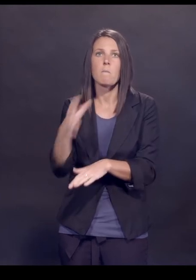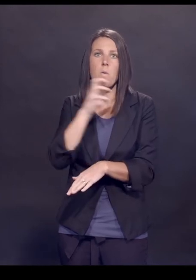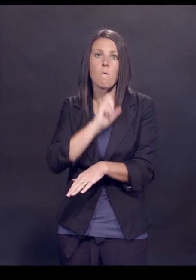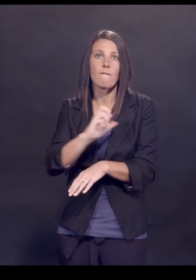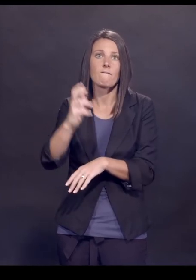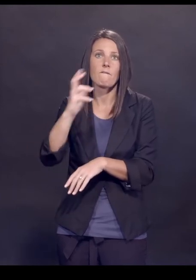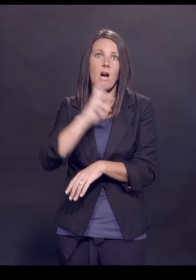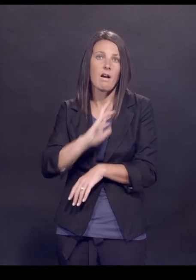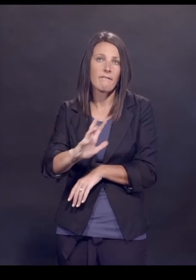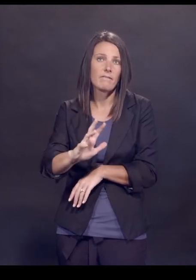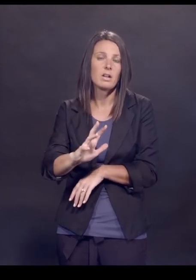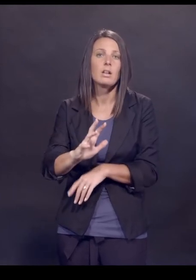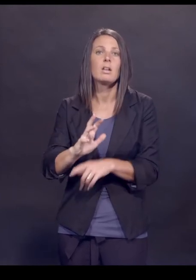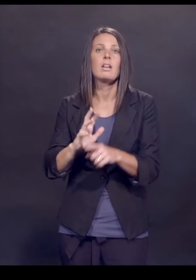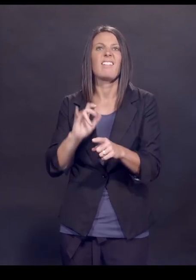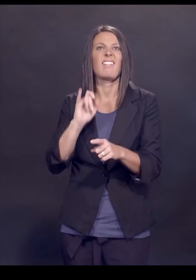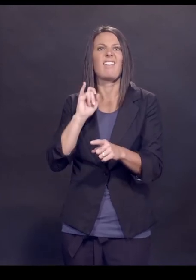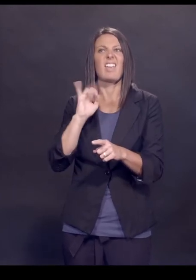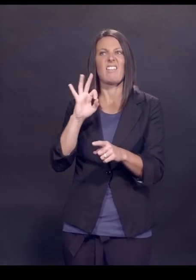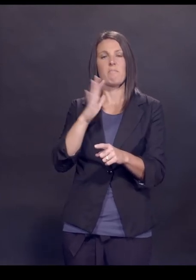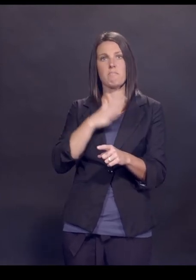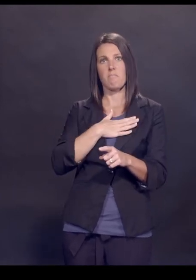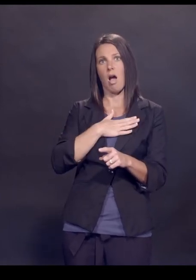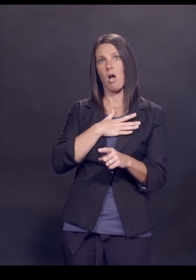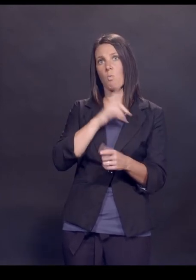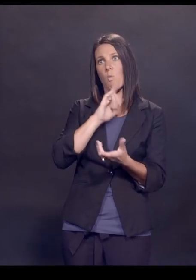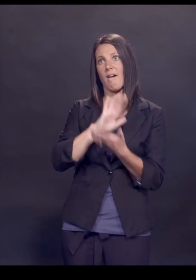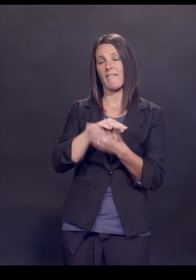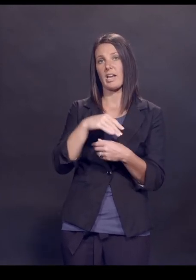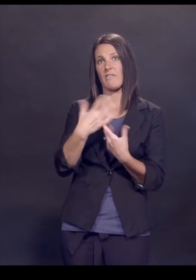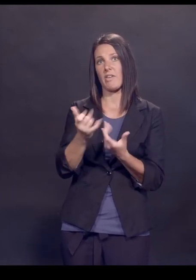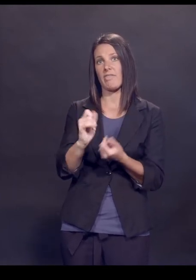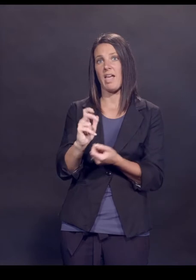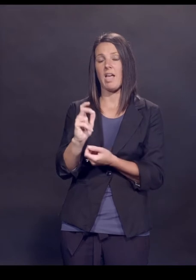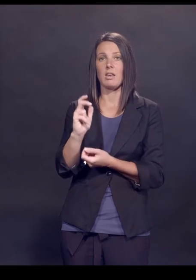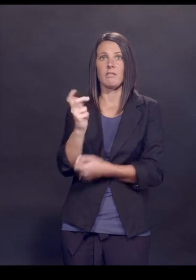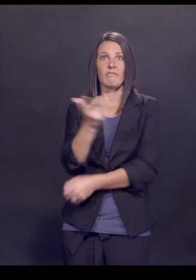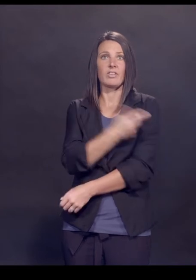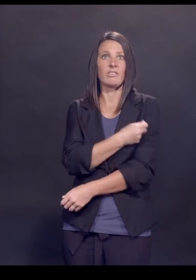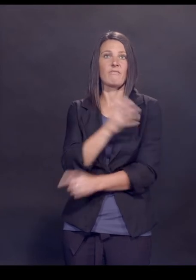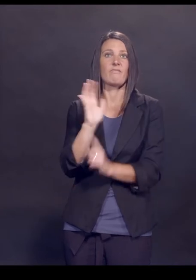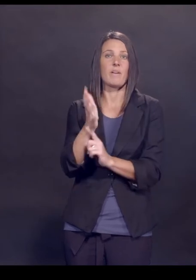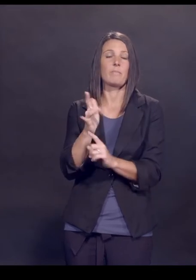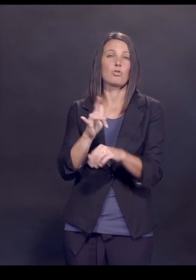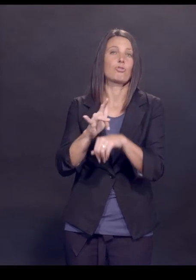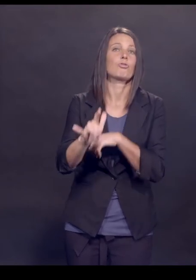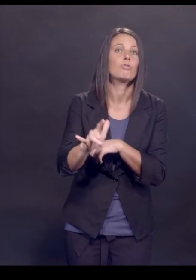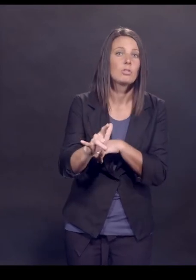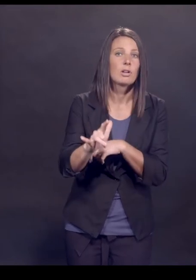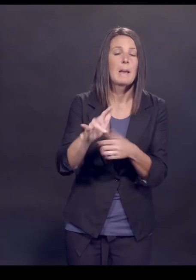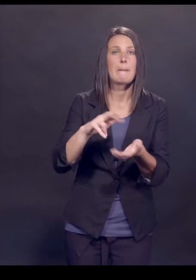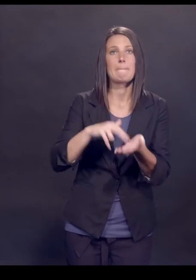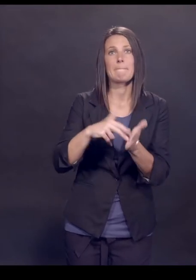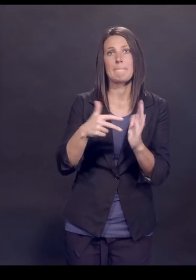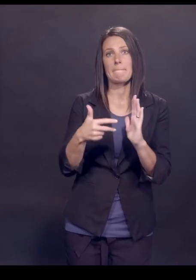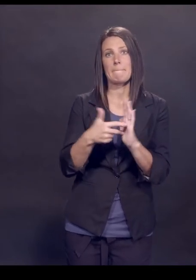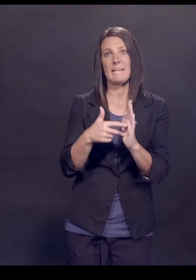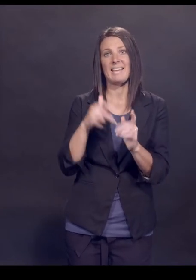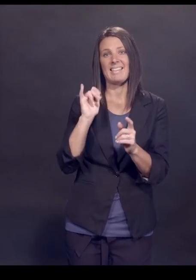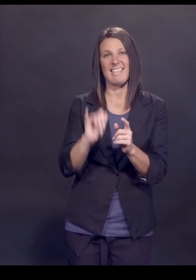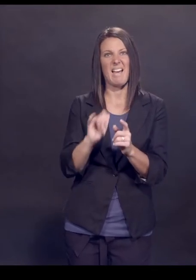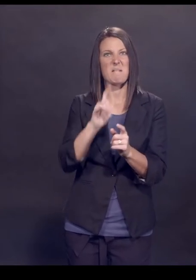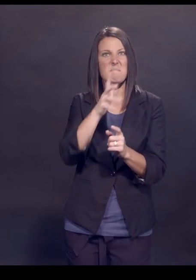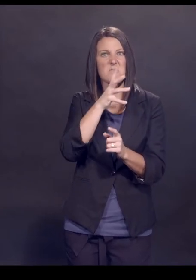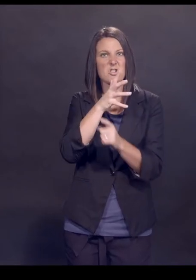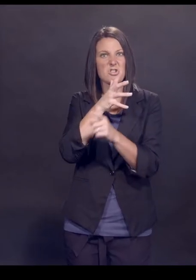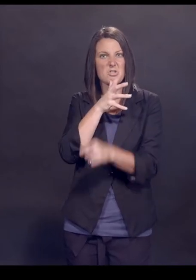five. Now, if my wife had given that vaccine five minutes earlier, I think there are no amount of statistical data in the world that would have convinced that